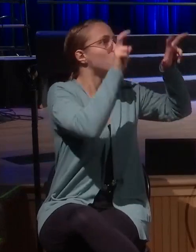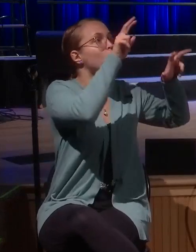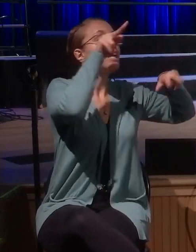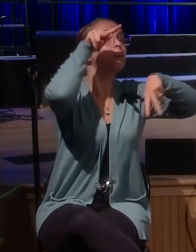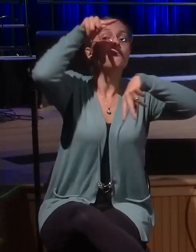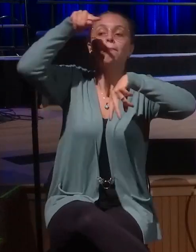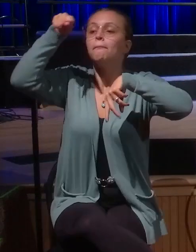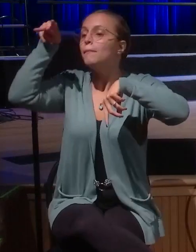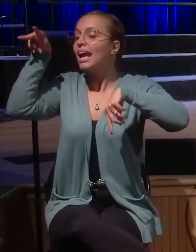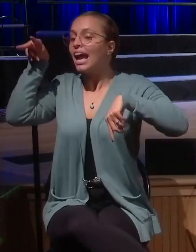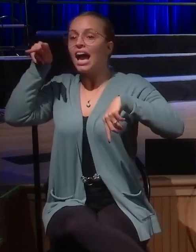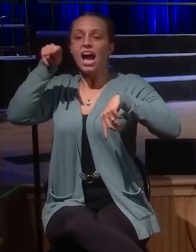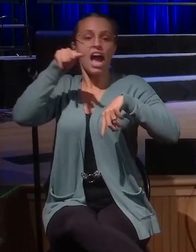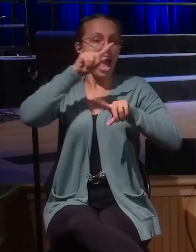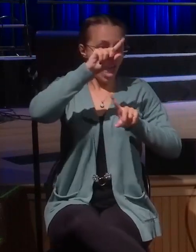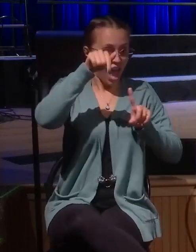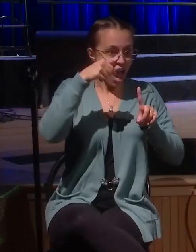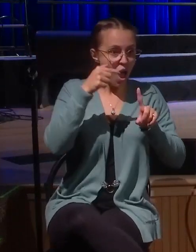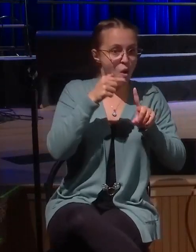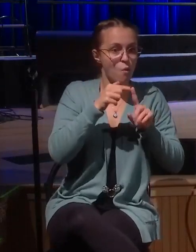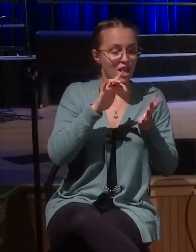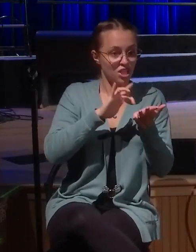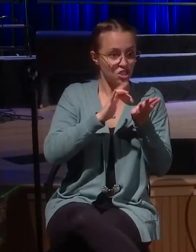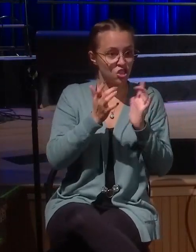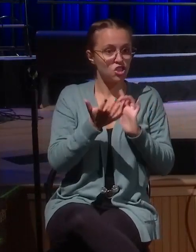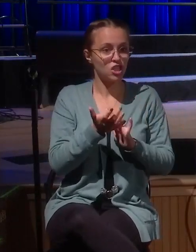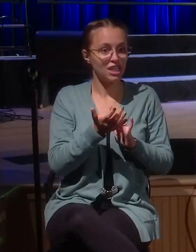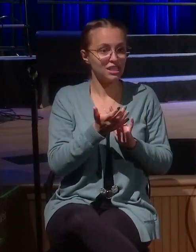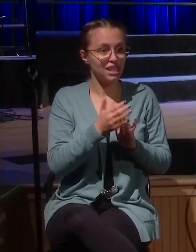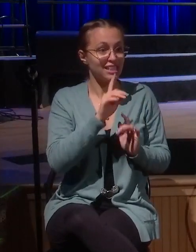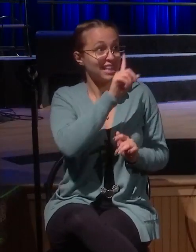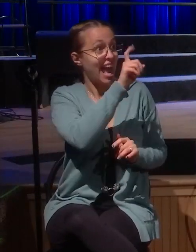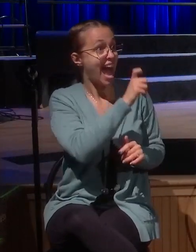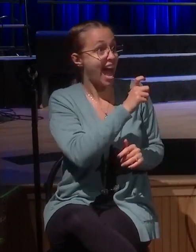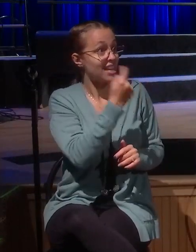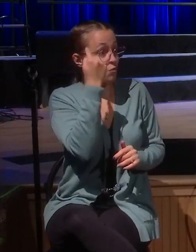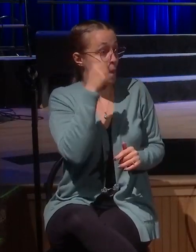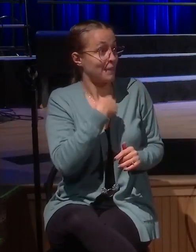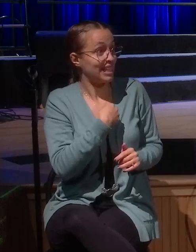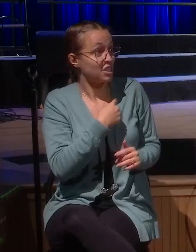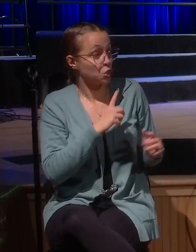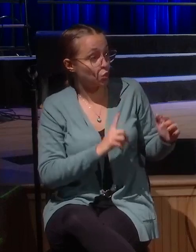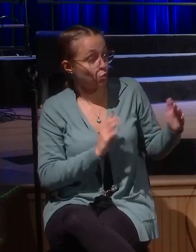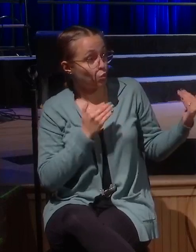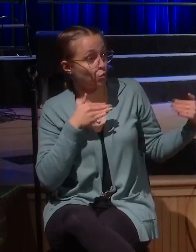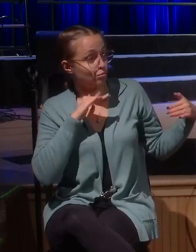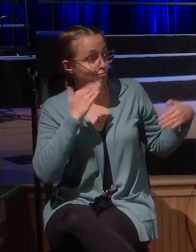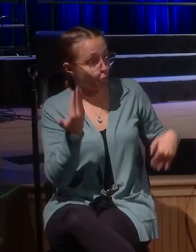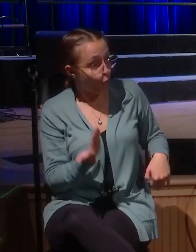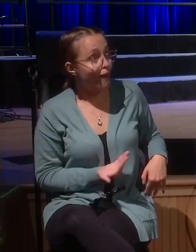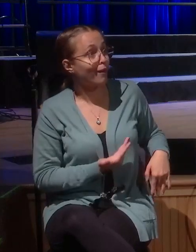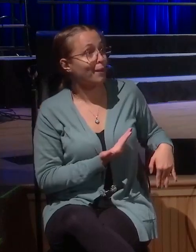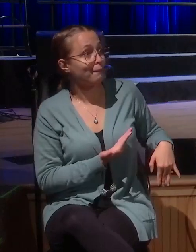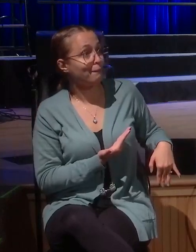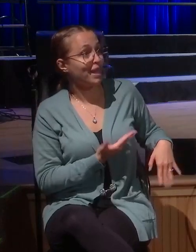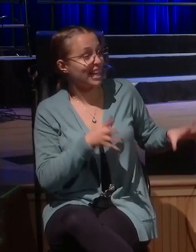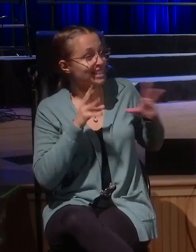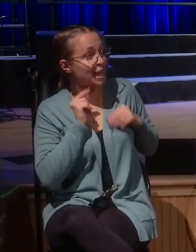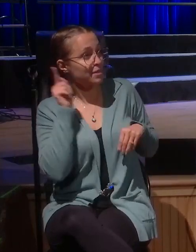to come to be with me face to face, I will gladly say, yes, here I am Lord and when I'm with him and it's